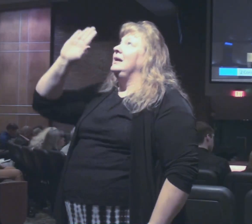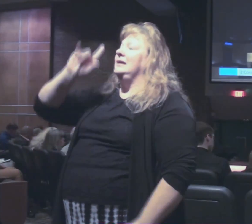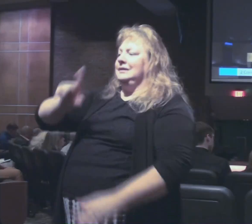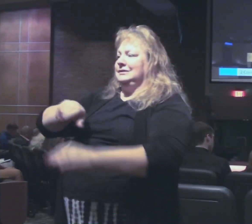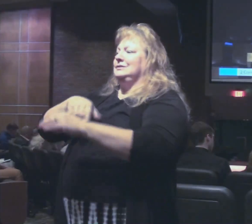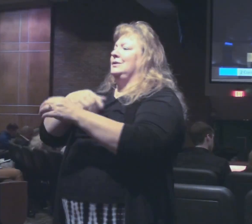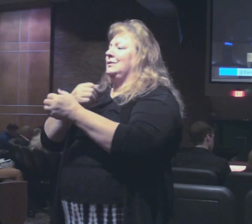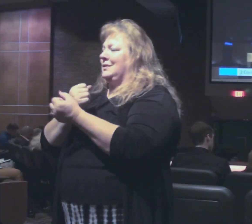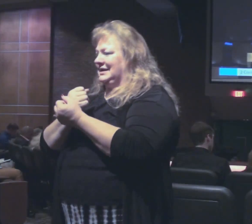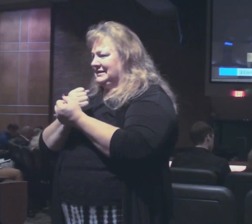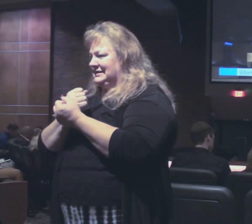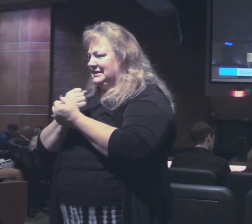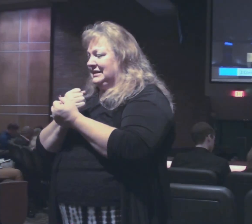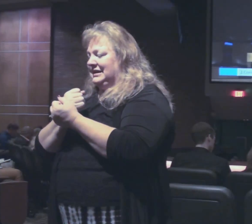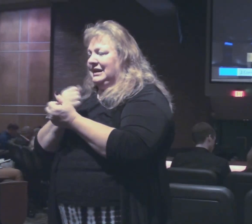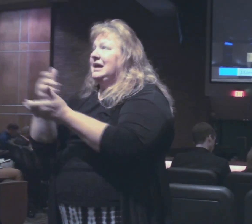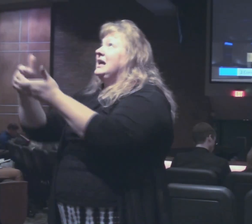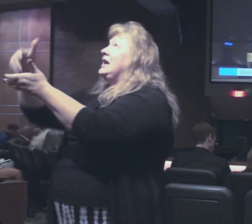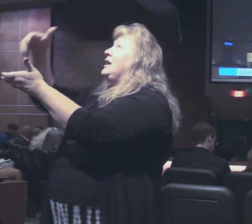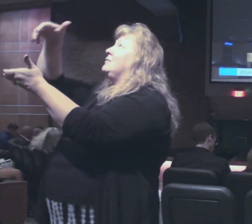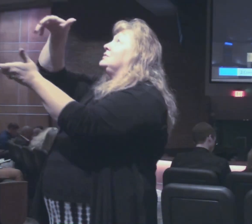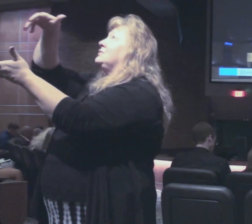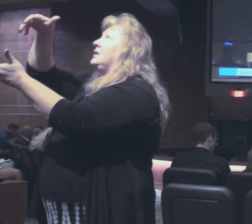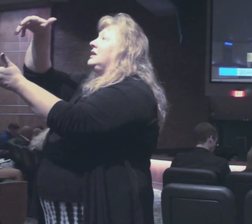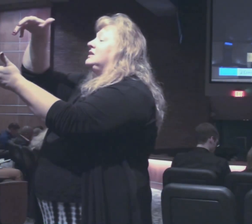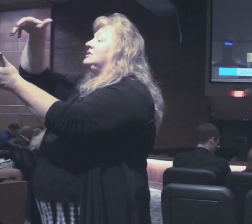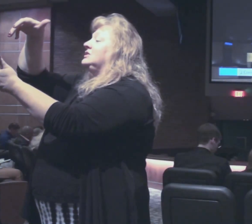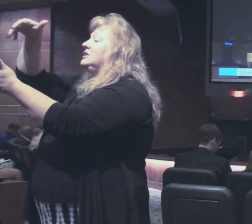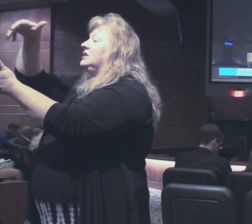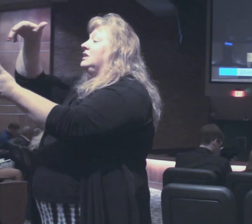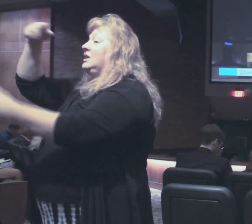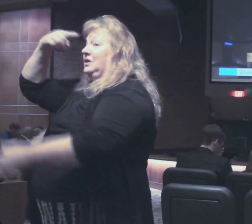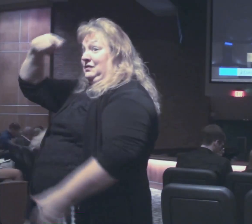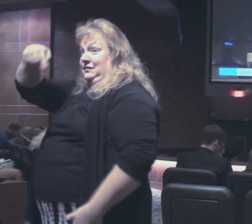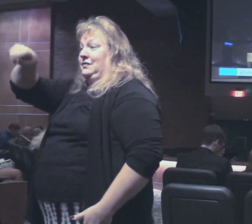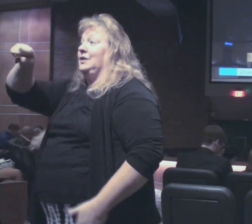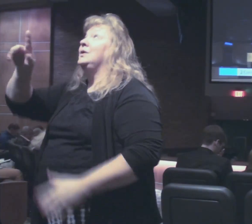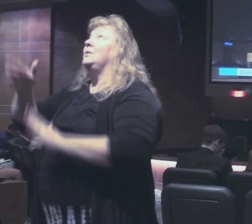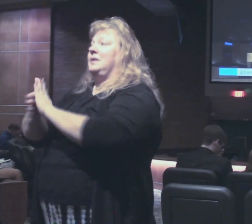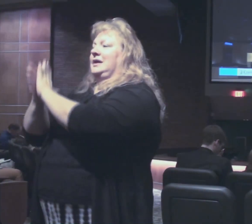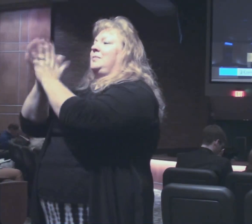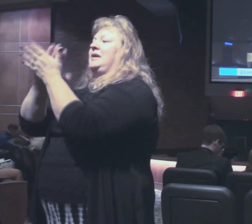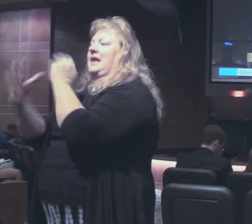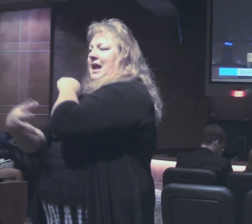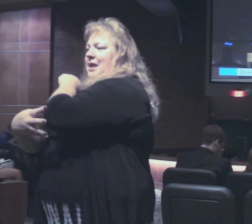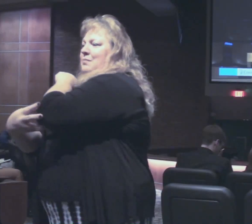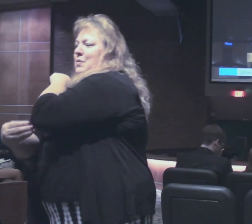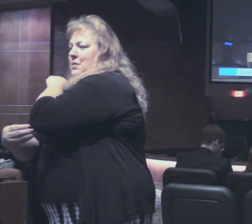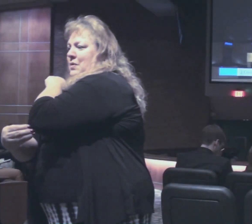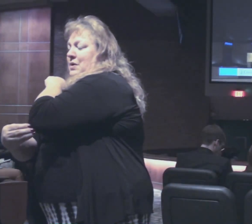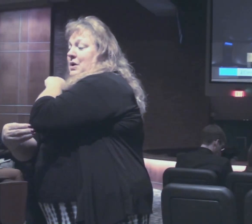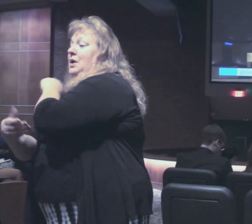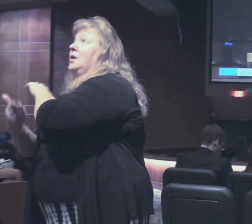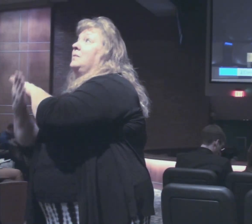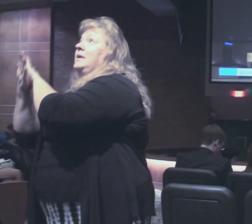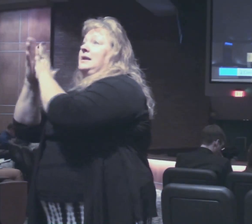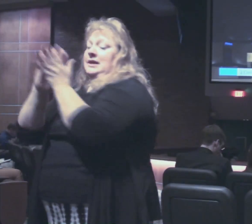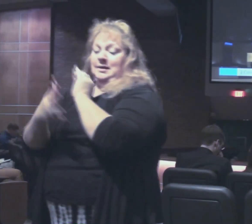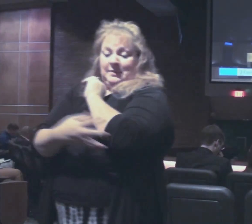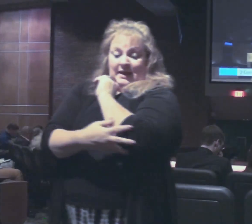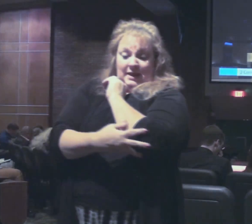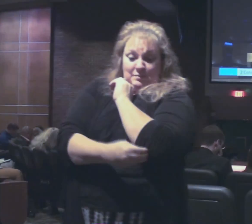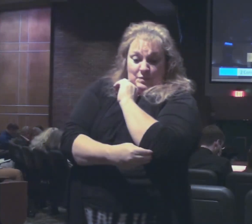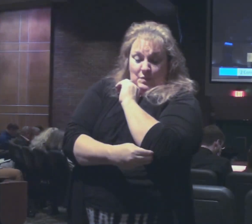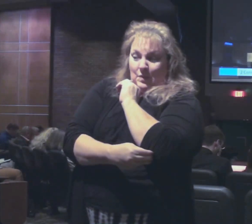Jesus Christ though he was rich yet for your sake he became poor so that you through his poverty might become rich